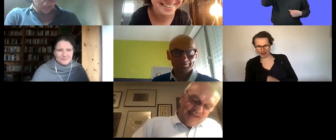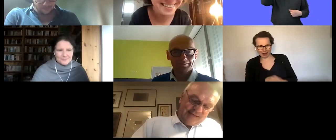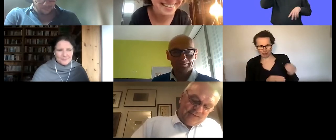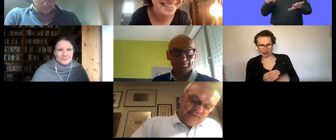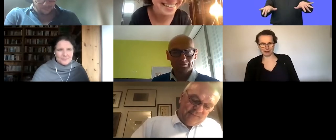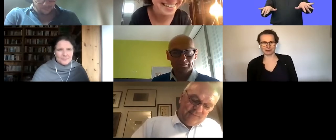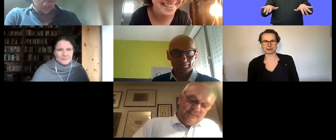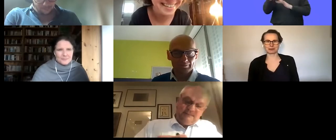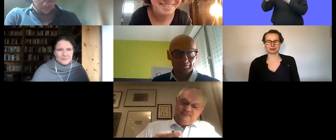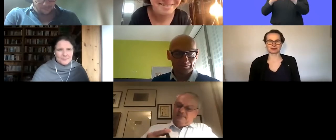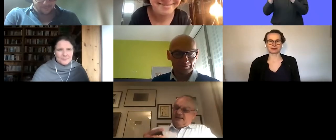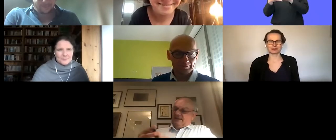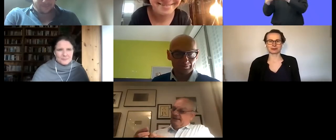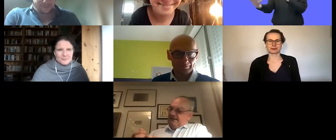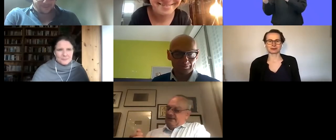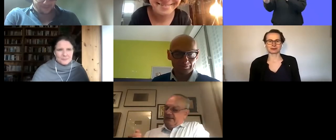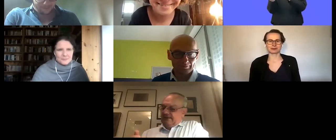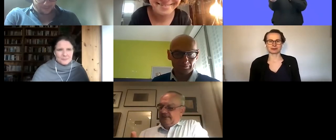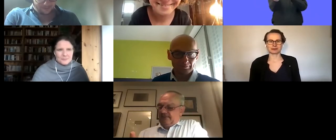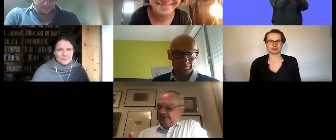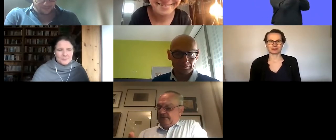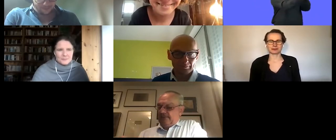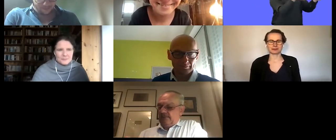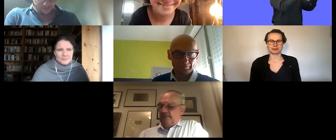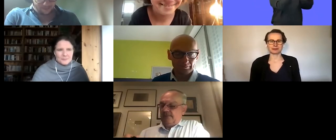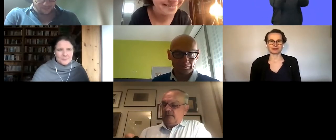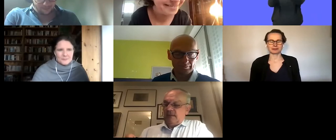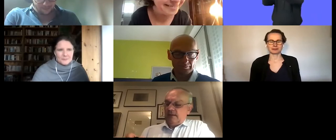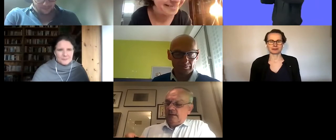don't worry oh i'm so sorry says mr boffmeyer